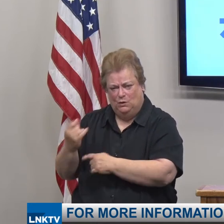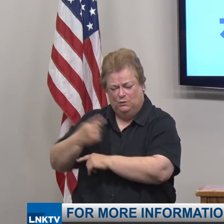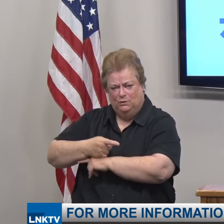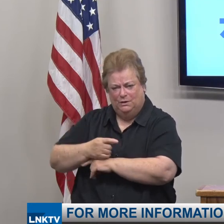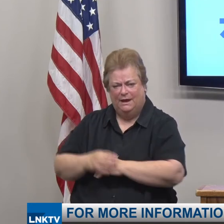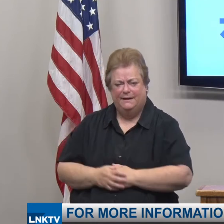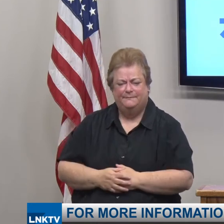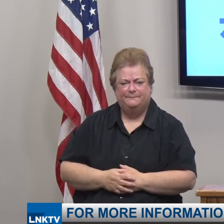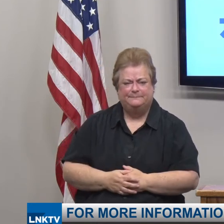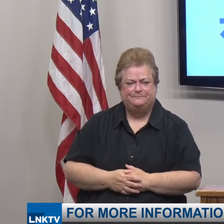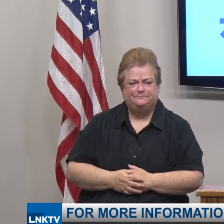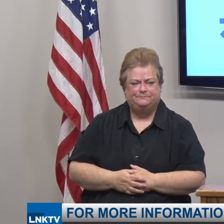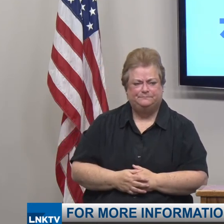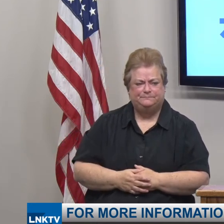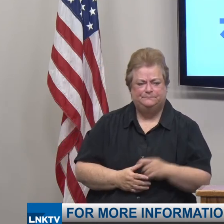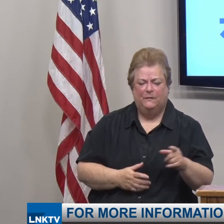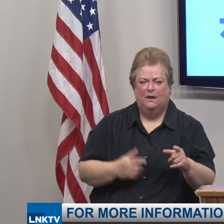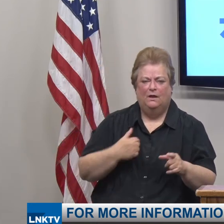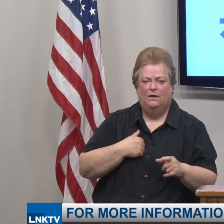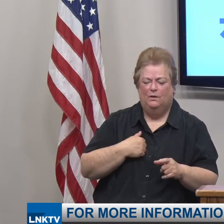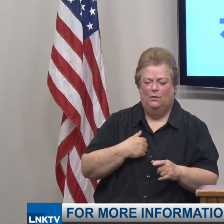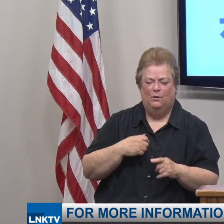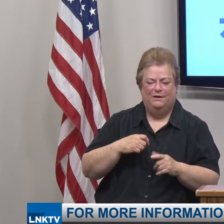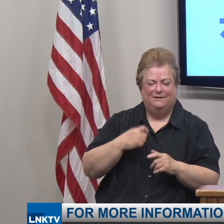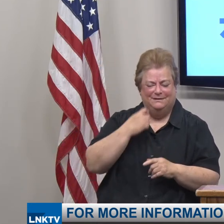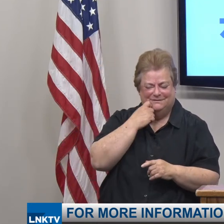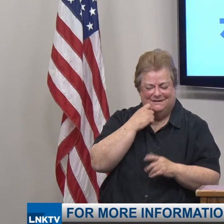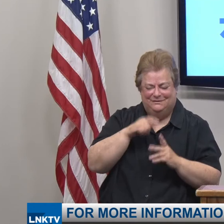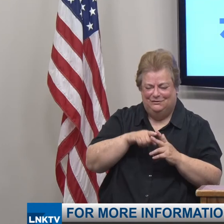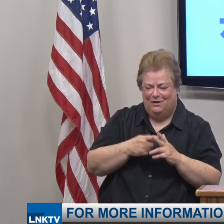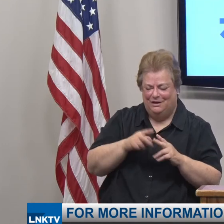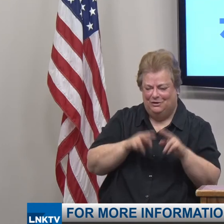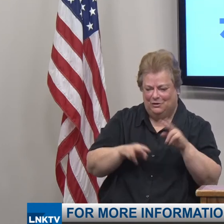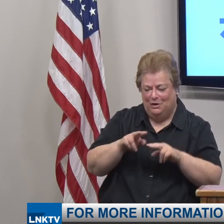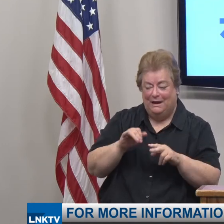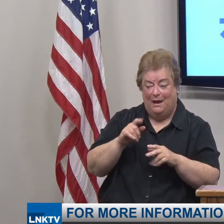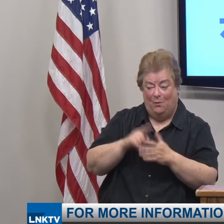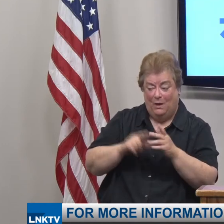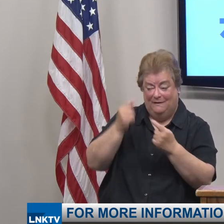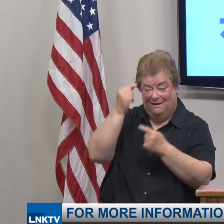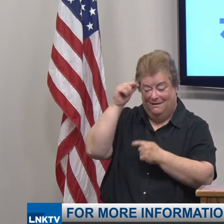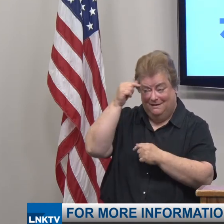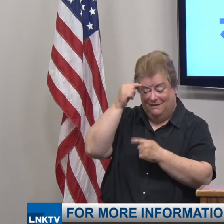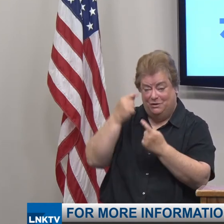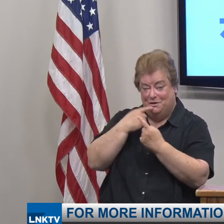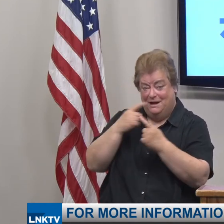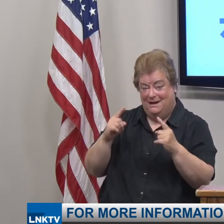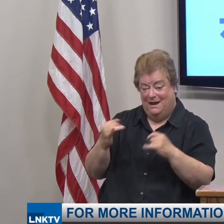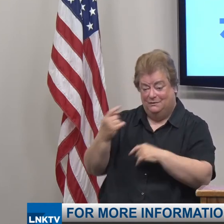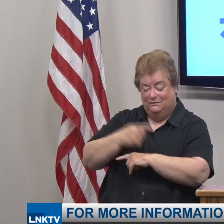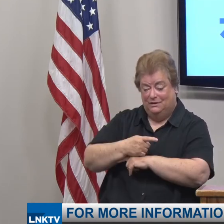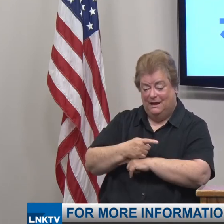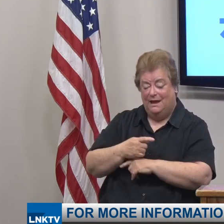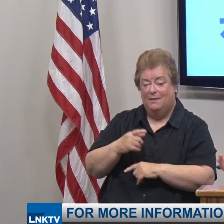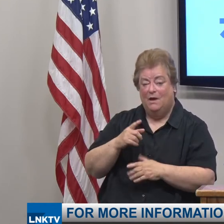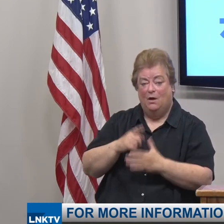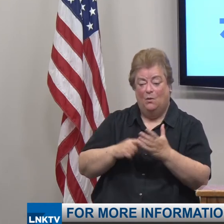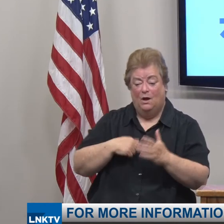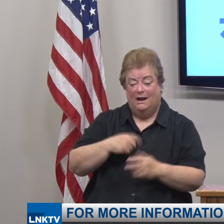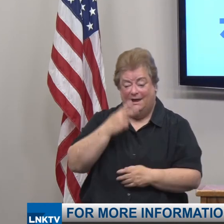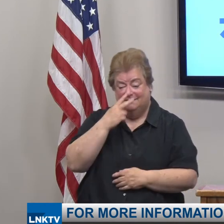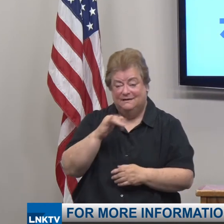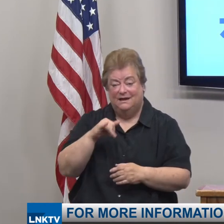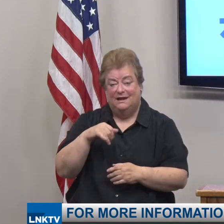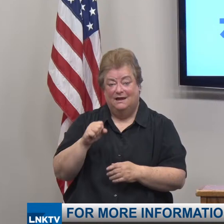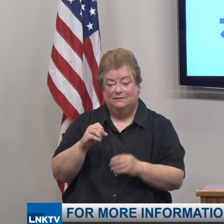Right. Well, we're just getting to look at the directed health measure announced by the Governor today. But at a glance, what I see is a movement